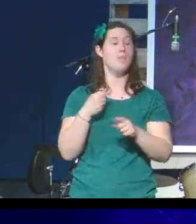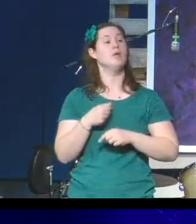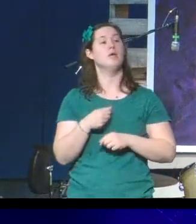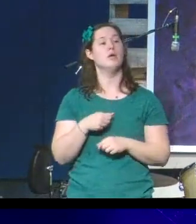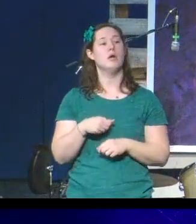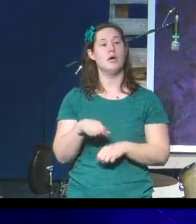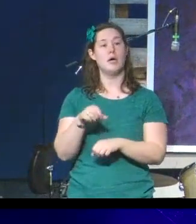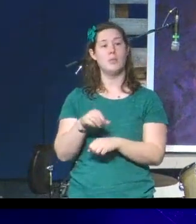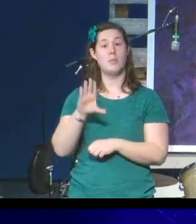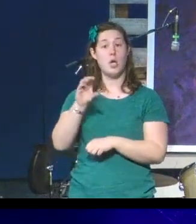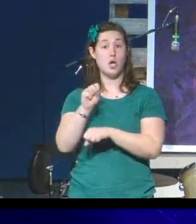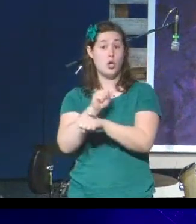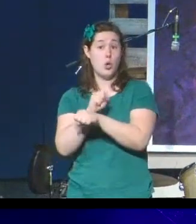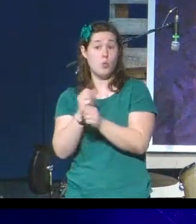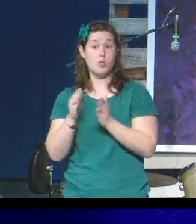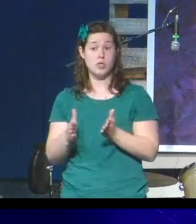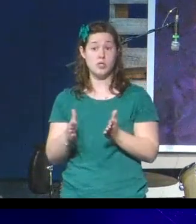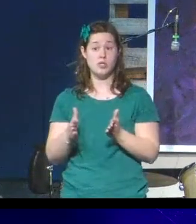past was not good.